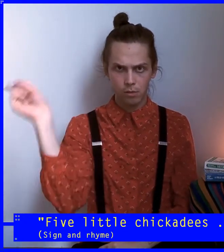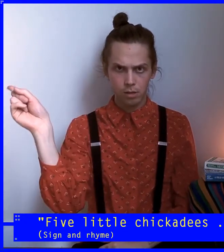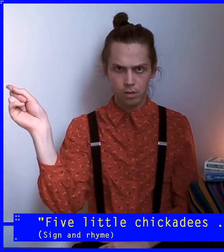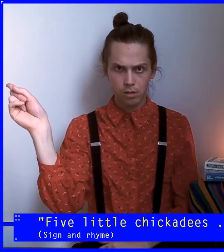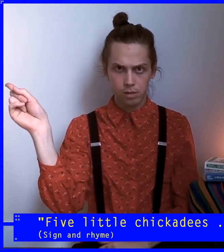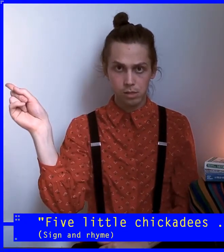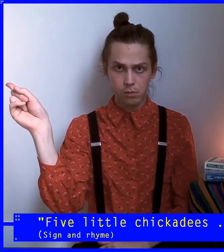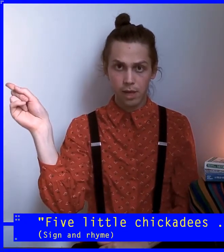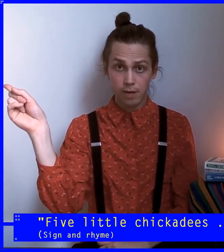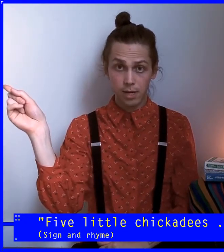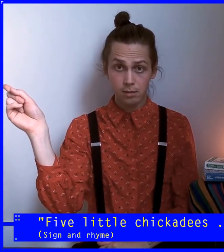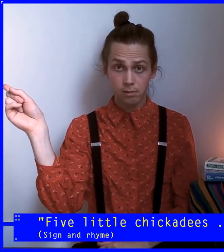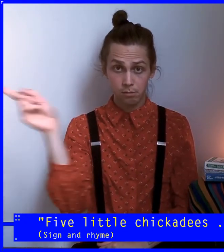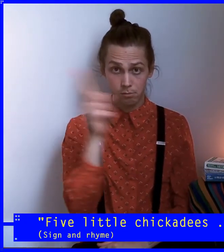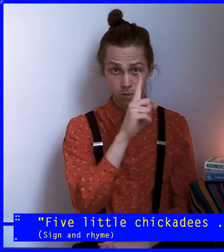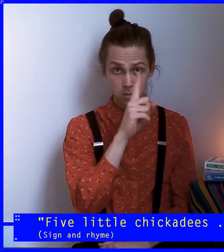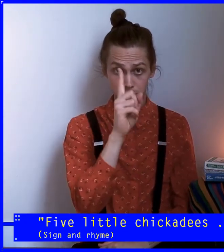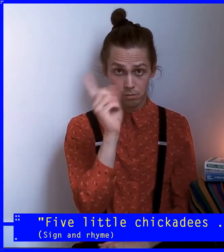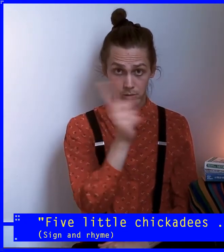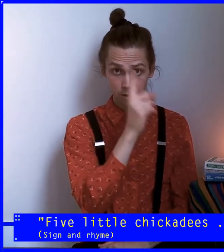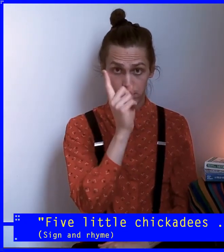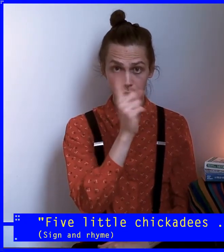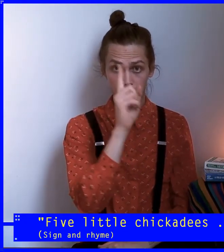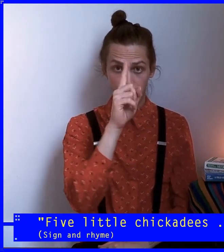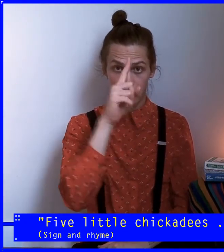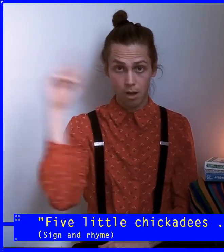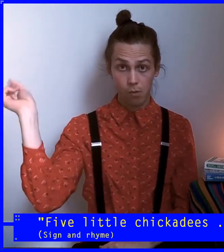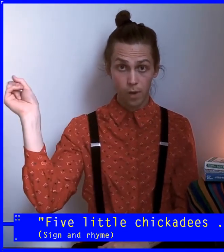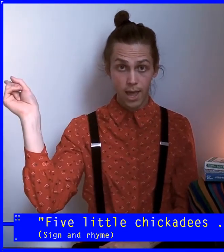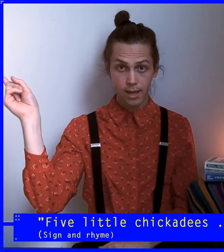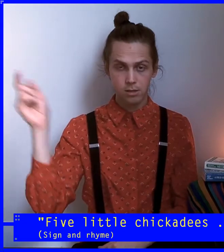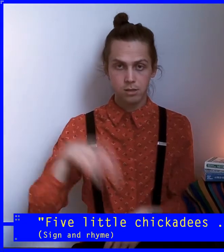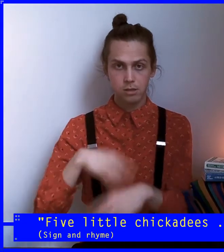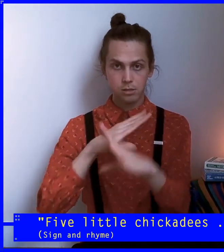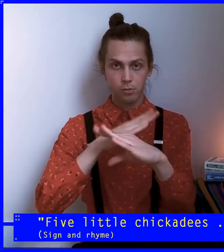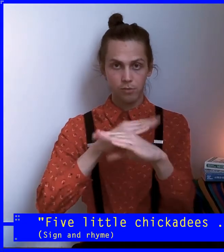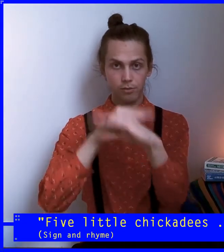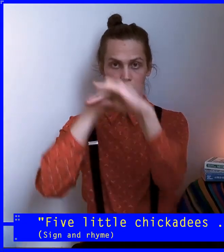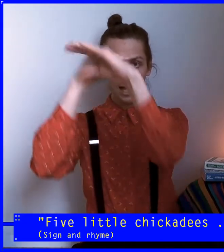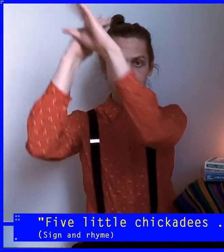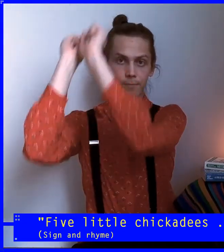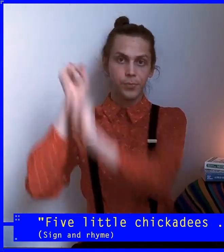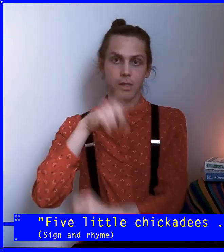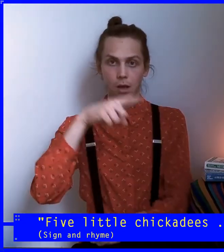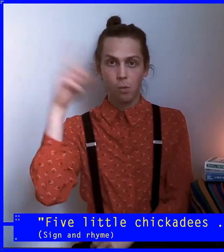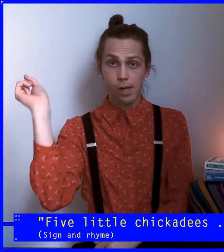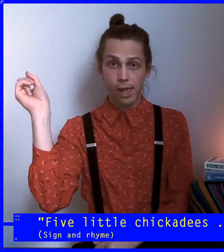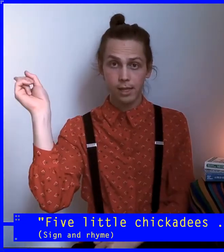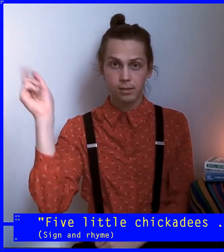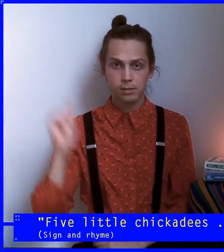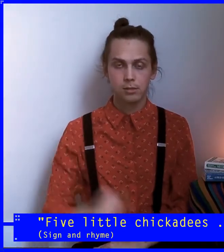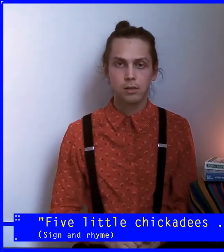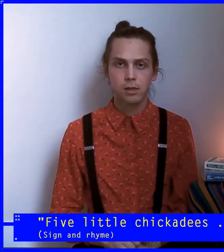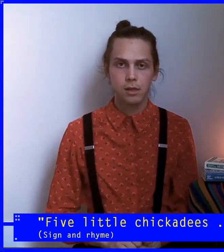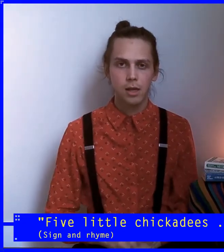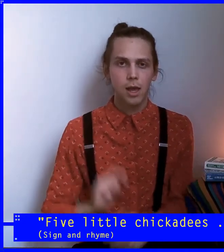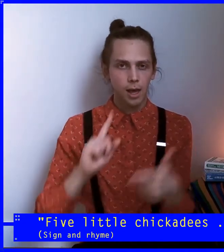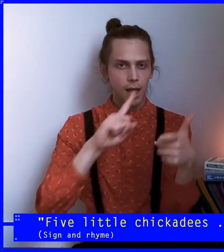This is away, right? It's just around here. Away. So we fly away. And